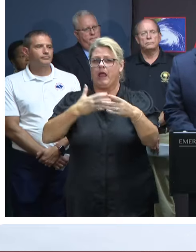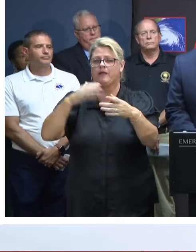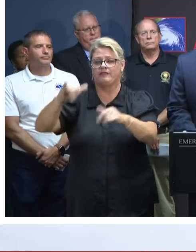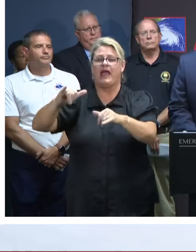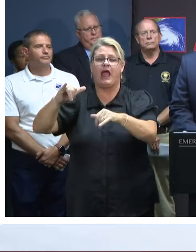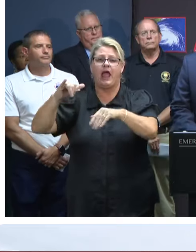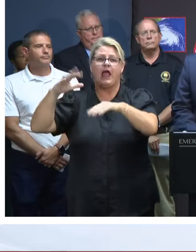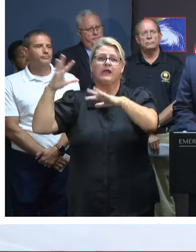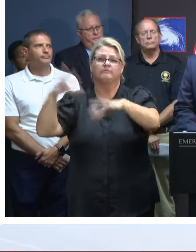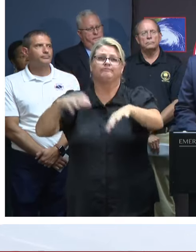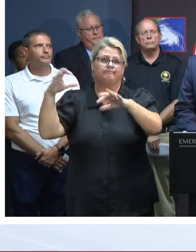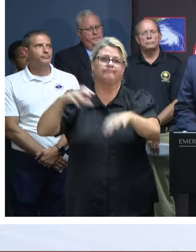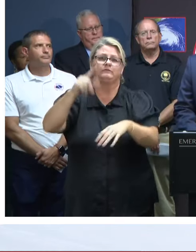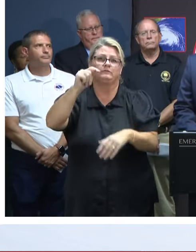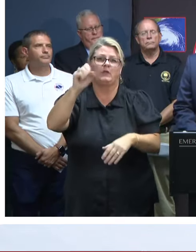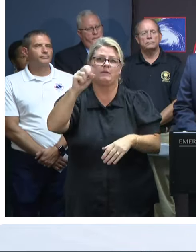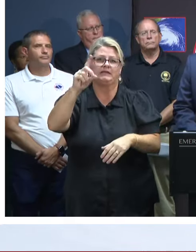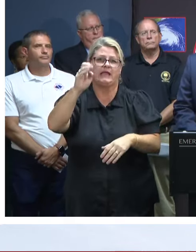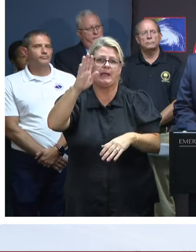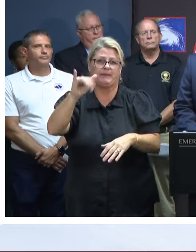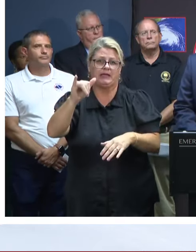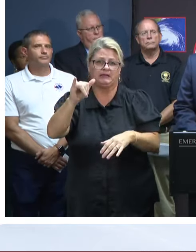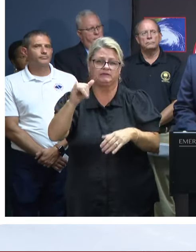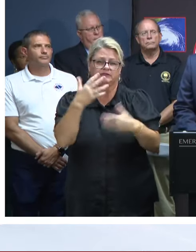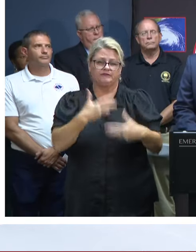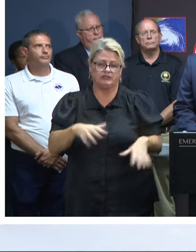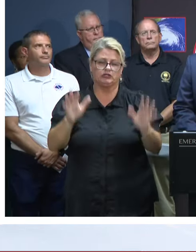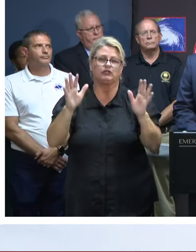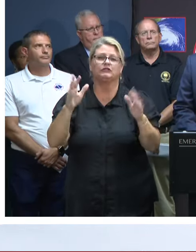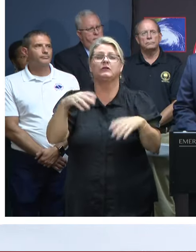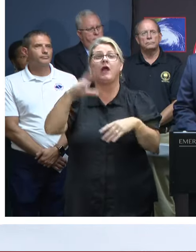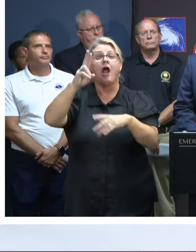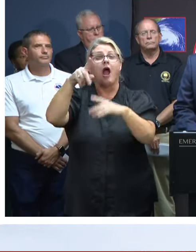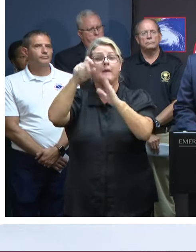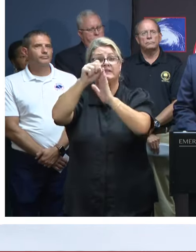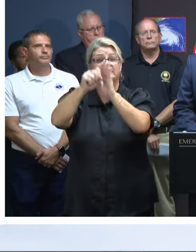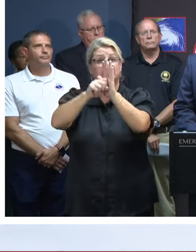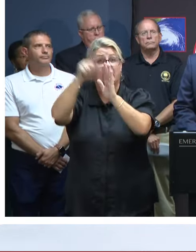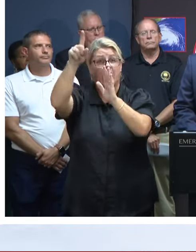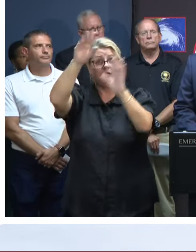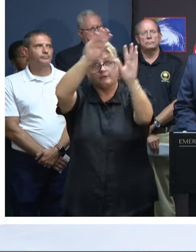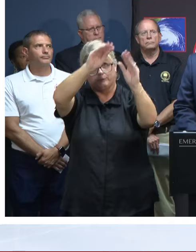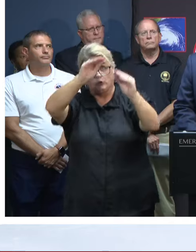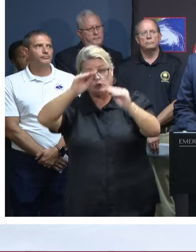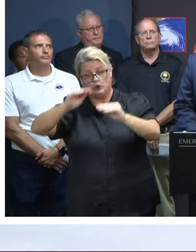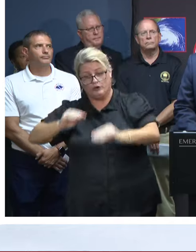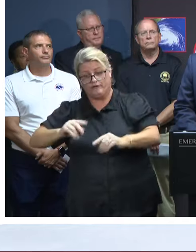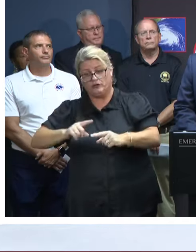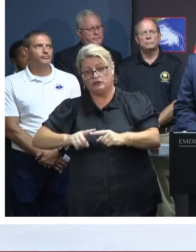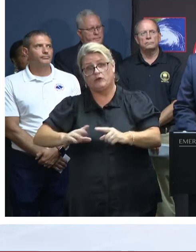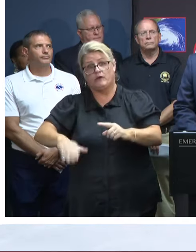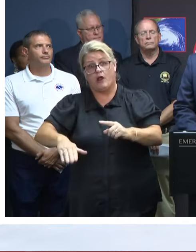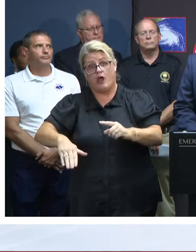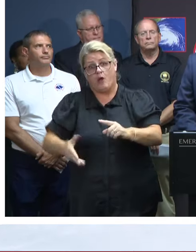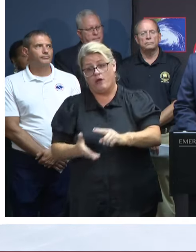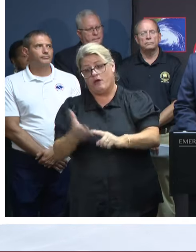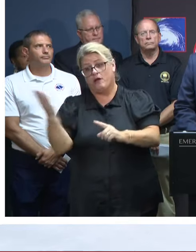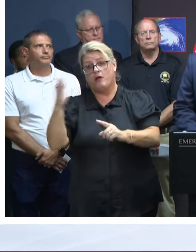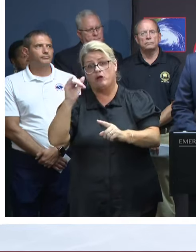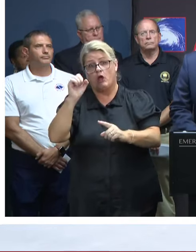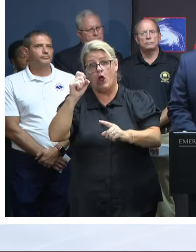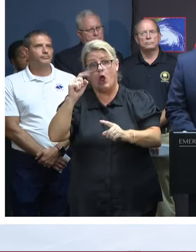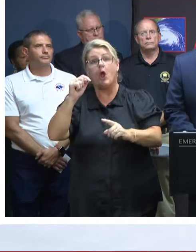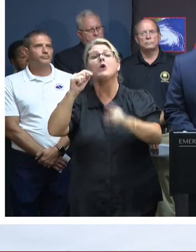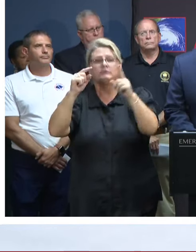This is an all-hands operation. We have already moved some crews down from the upstate down to the lower part of the state where we expect the most impacts to be.